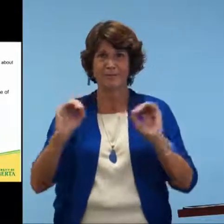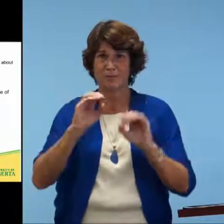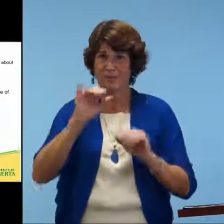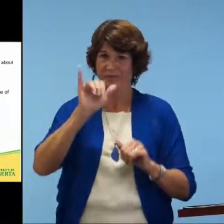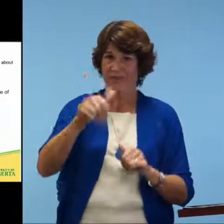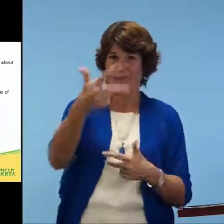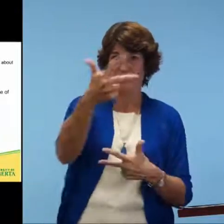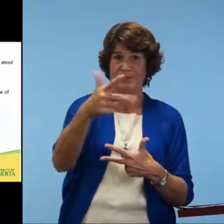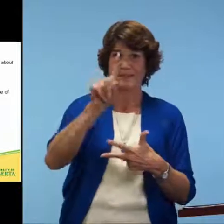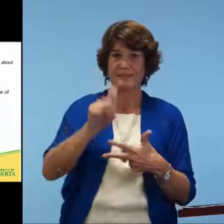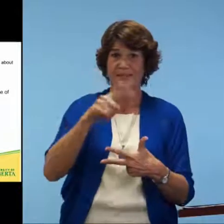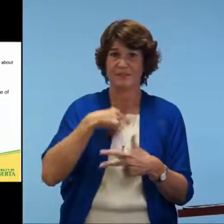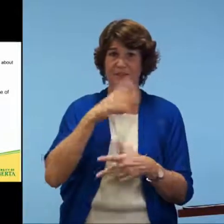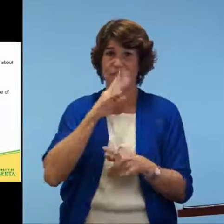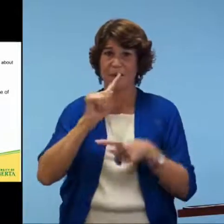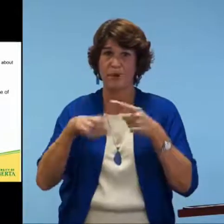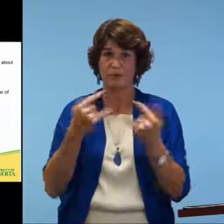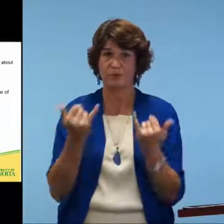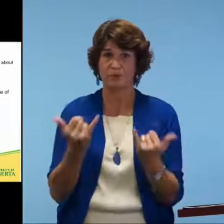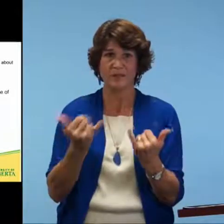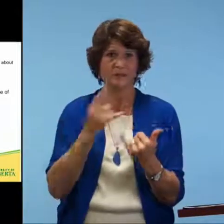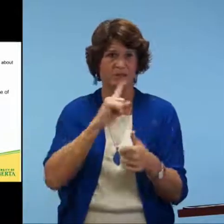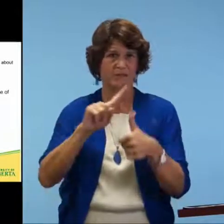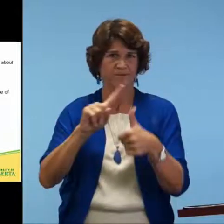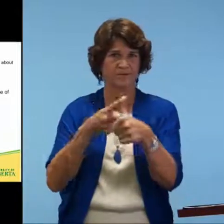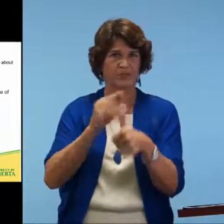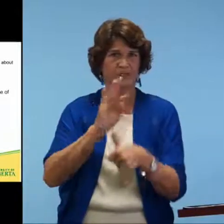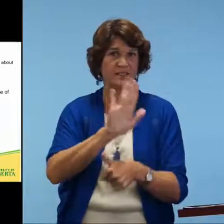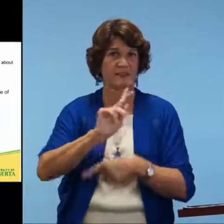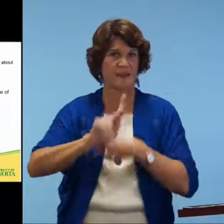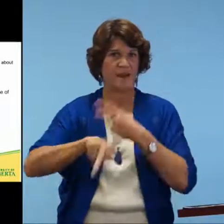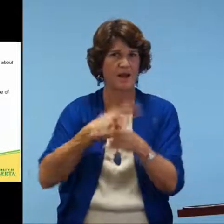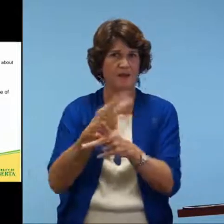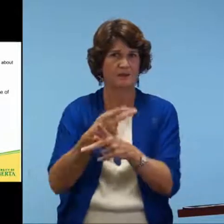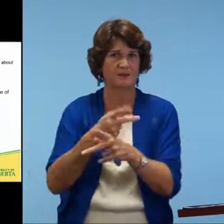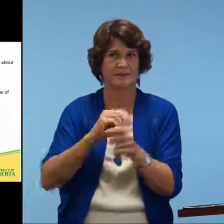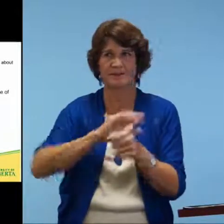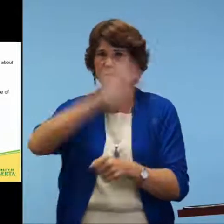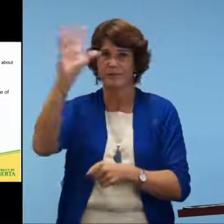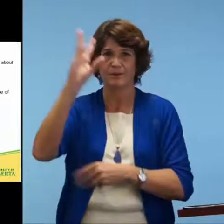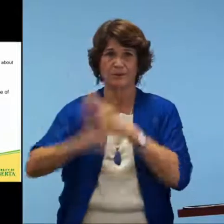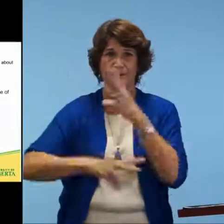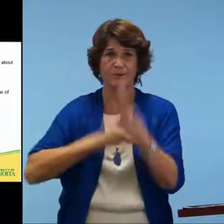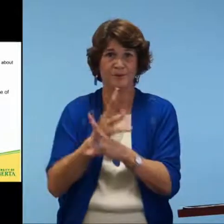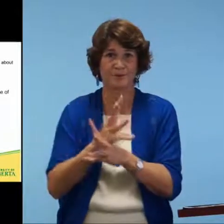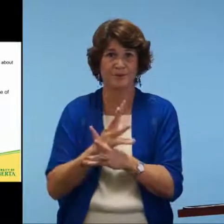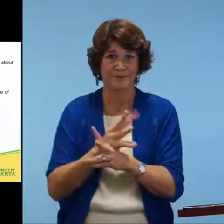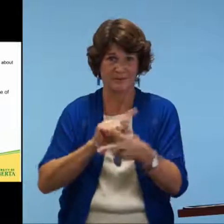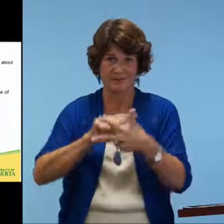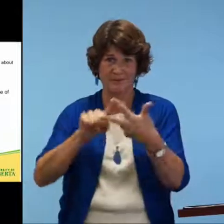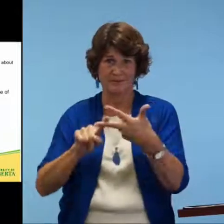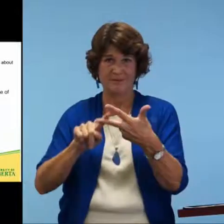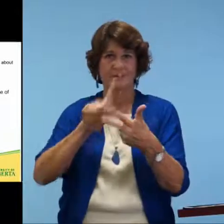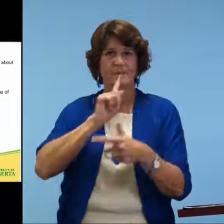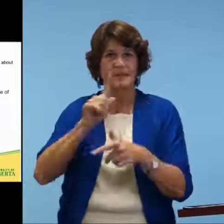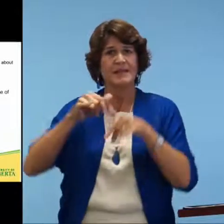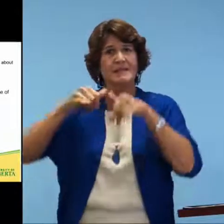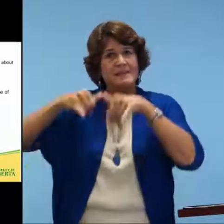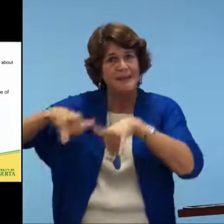equal for ASL language assessments. So this is where we're coming to the field. This is the first of its kind in the world, these three